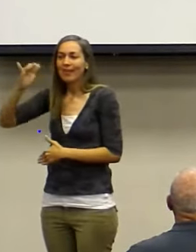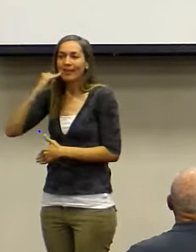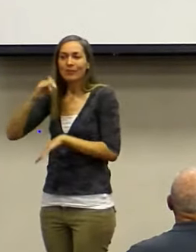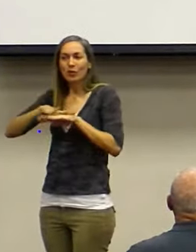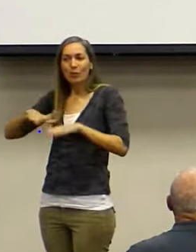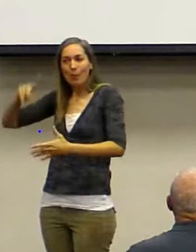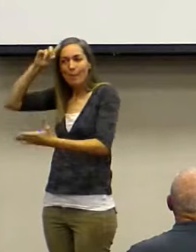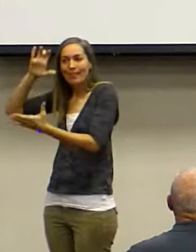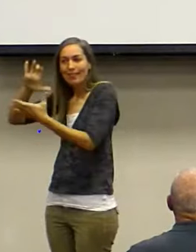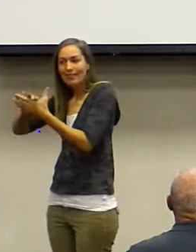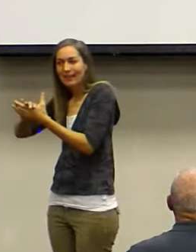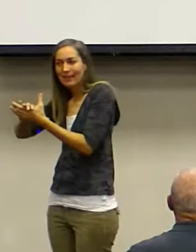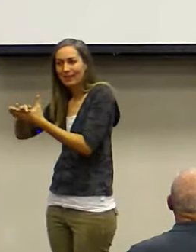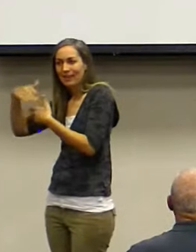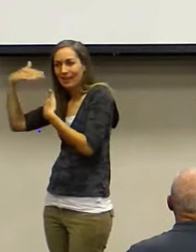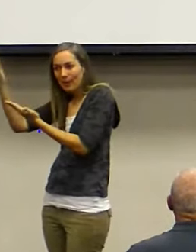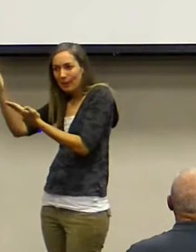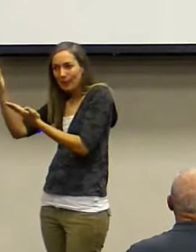Check it. If you don't believe him,